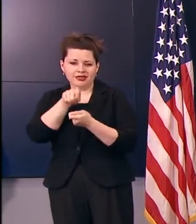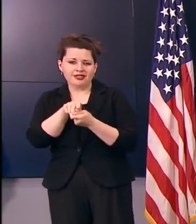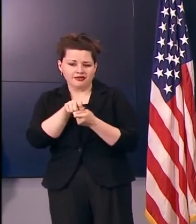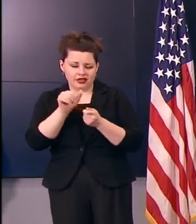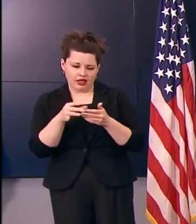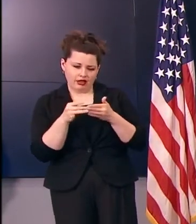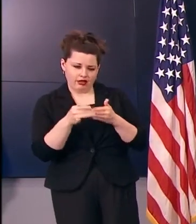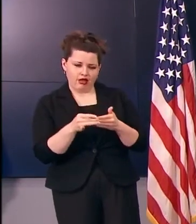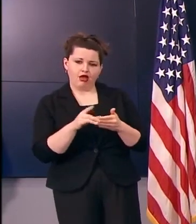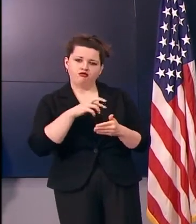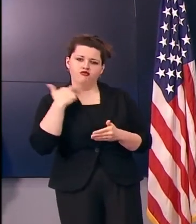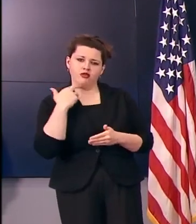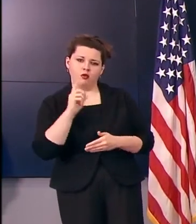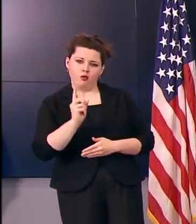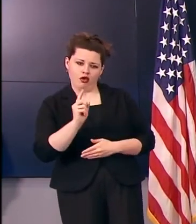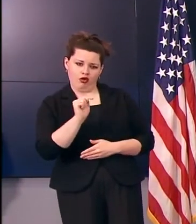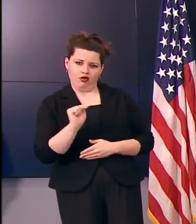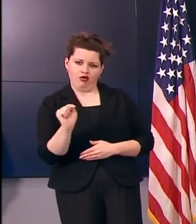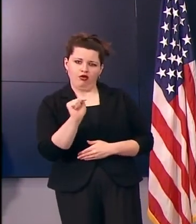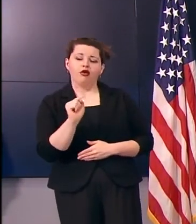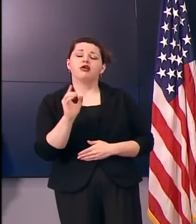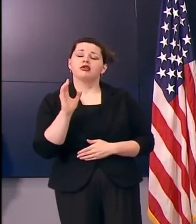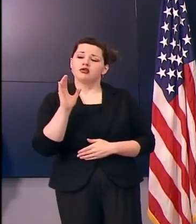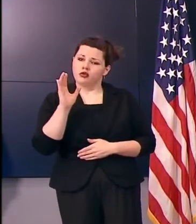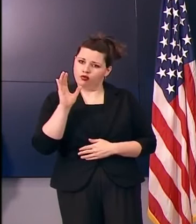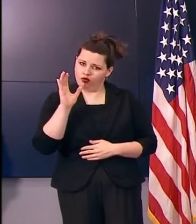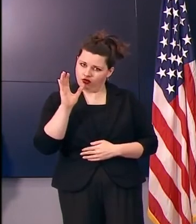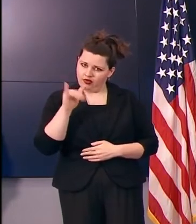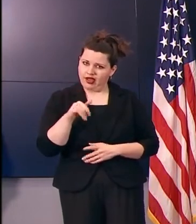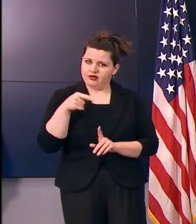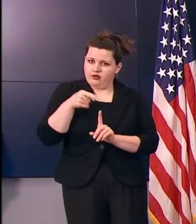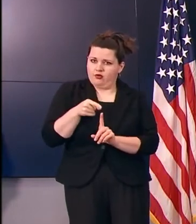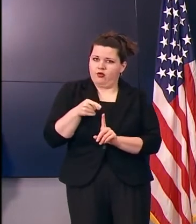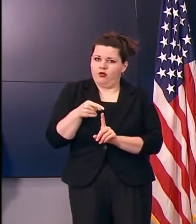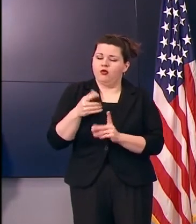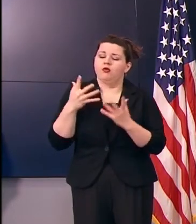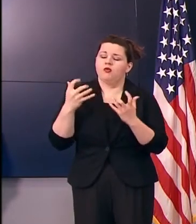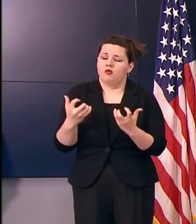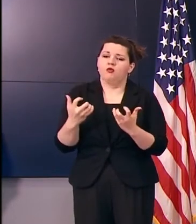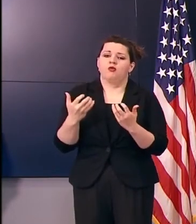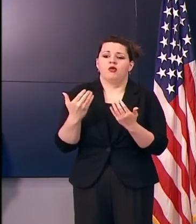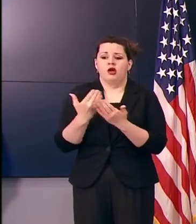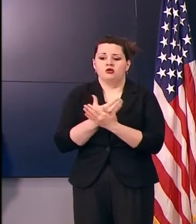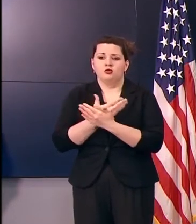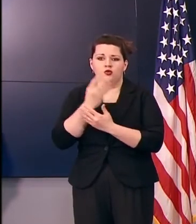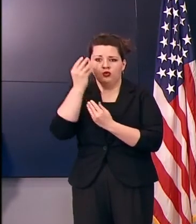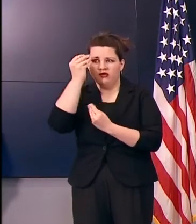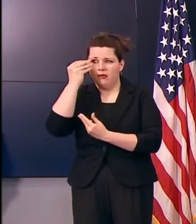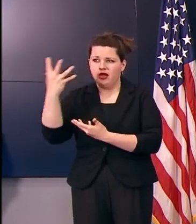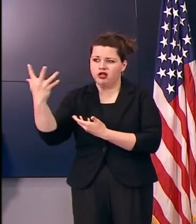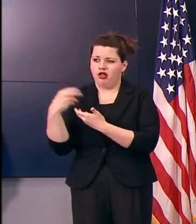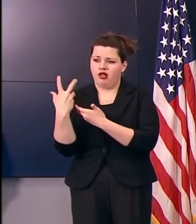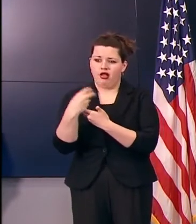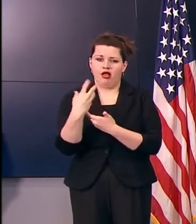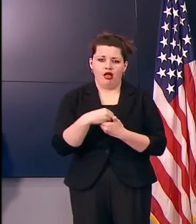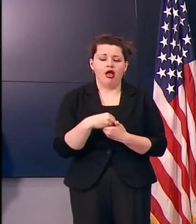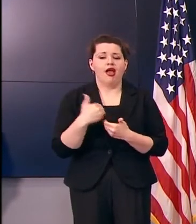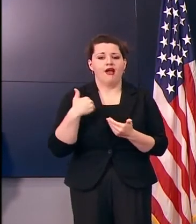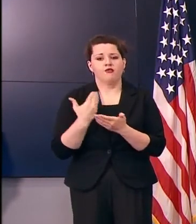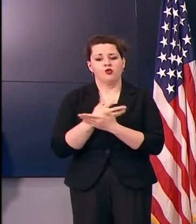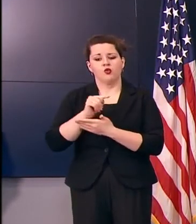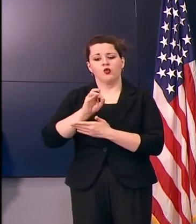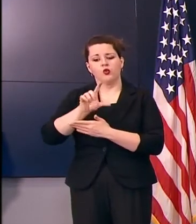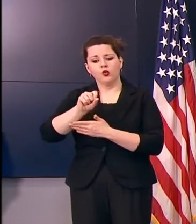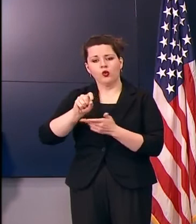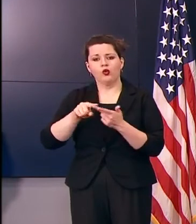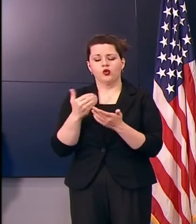through where risk exists. And that's what we're trying to do here. As we integrate new information and as we have new tools and resources